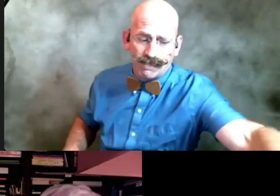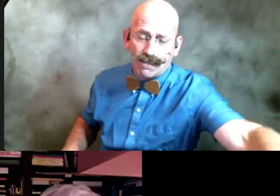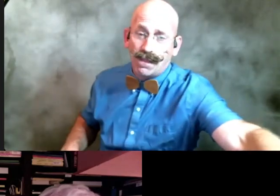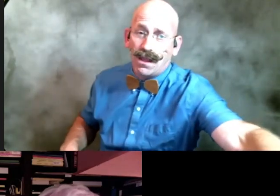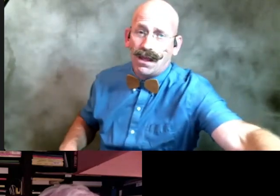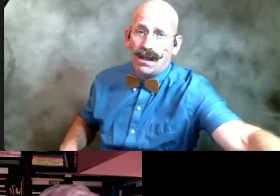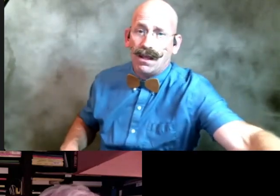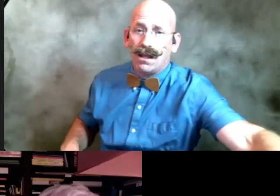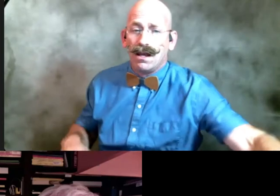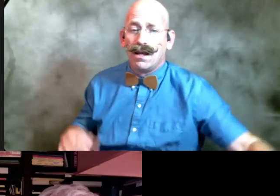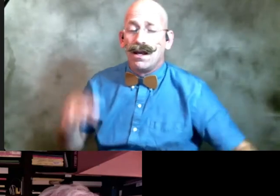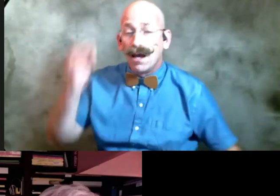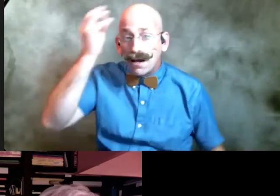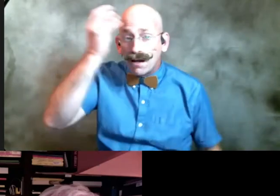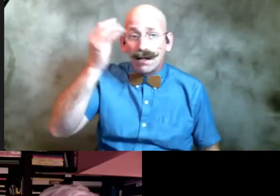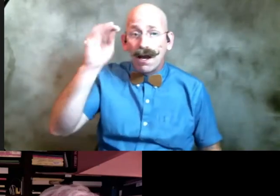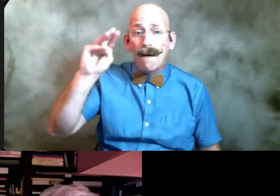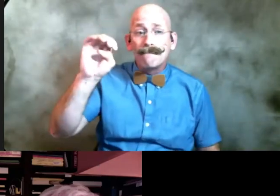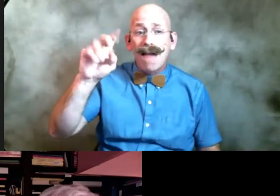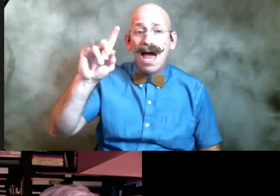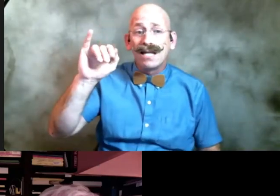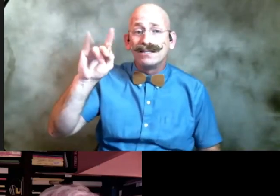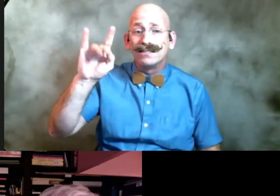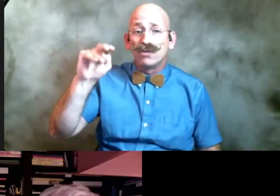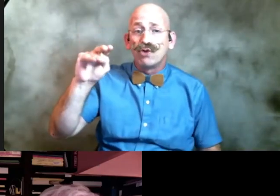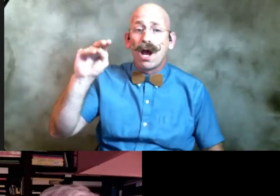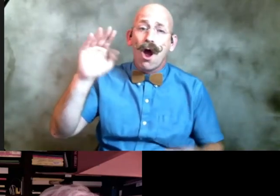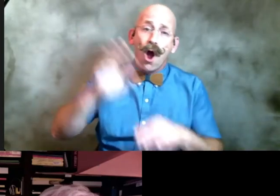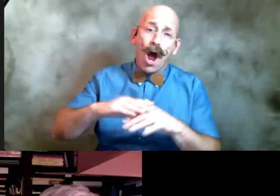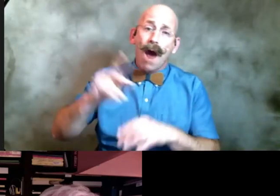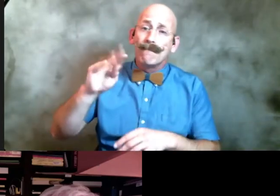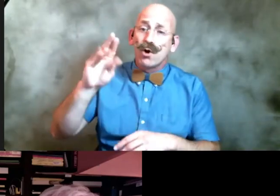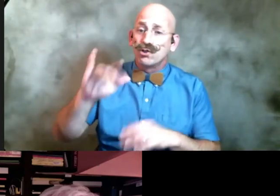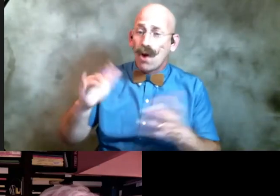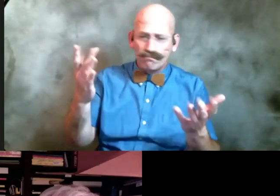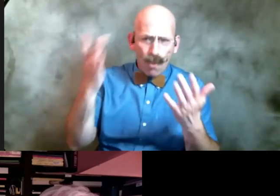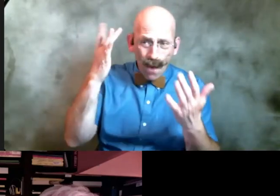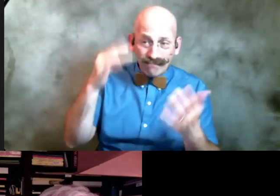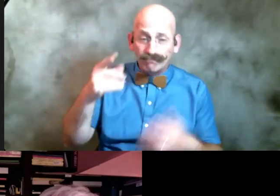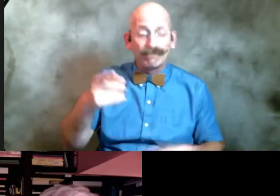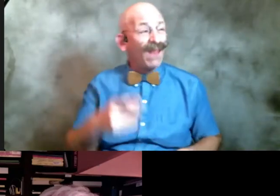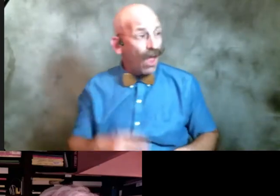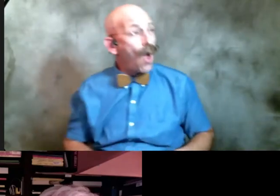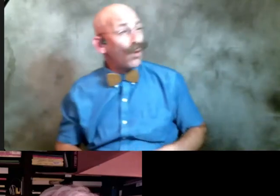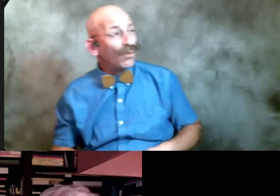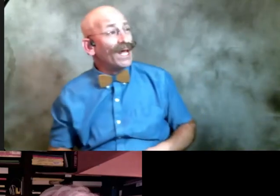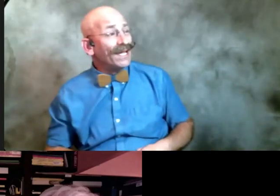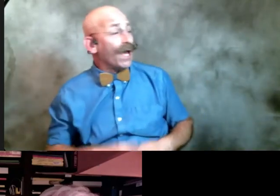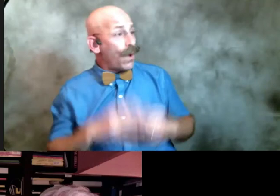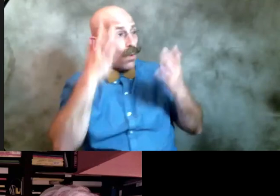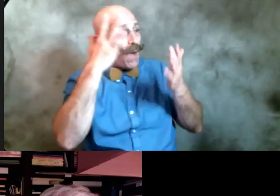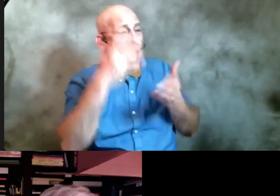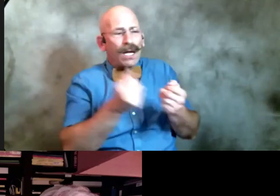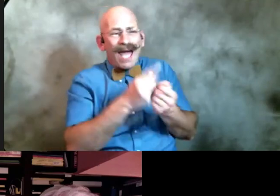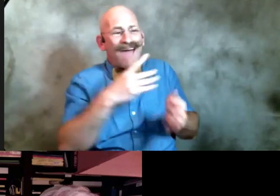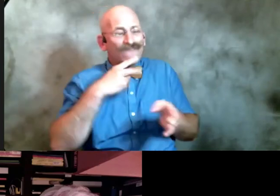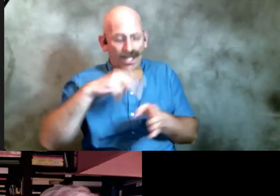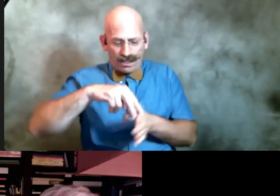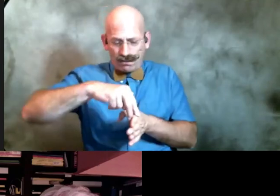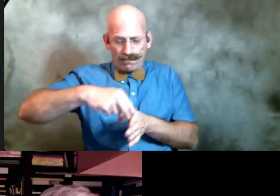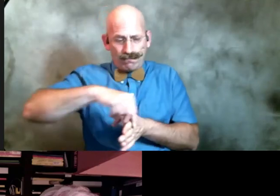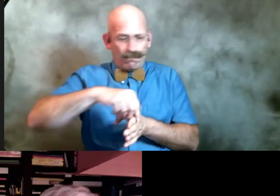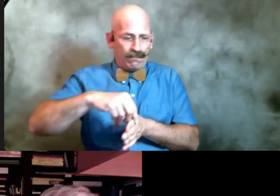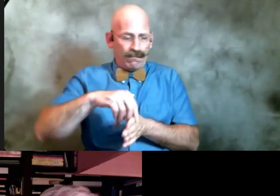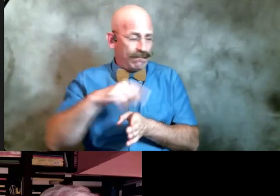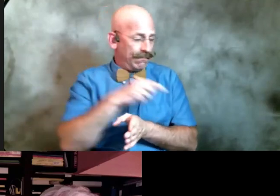purgatory uh because everything was between in that uh poem the